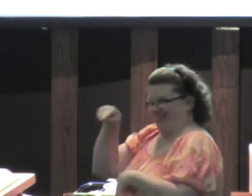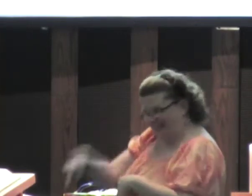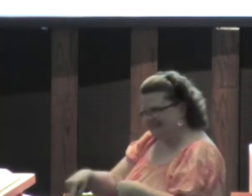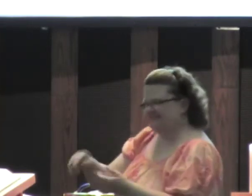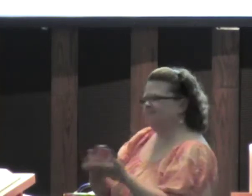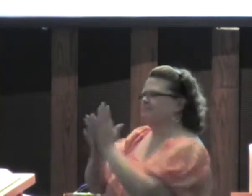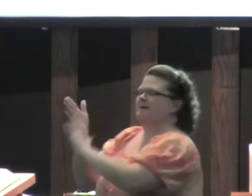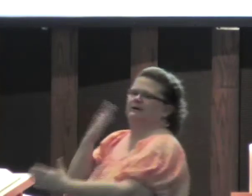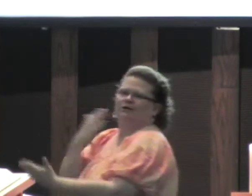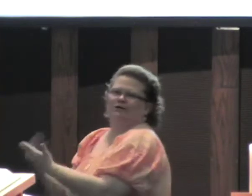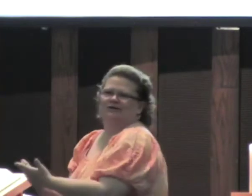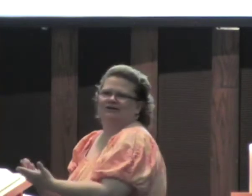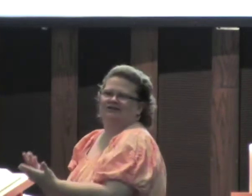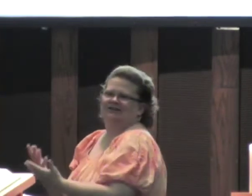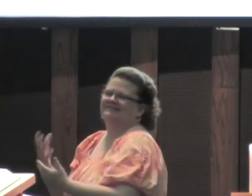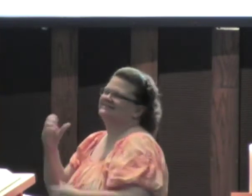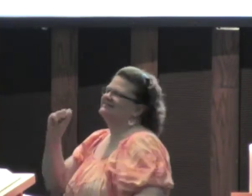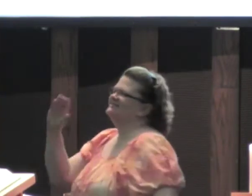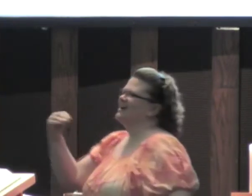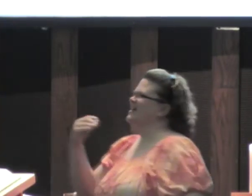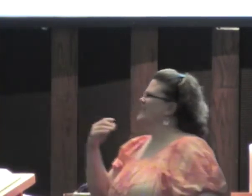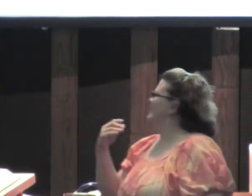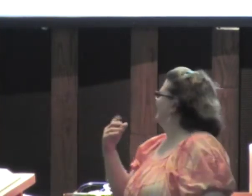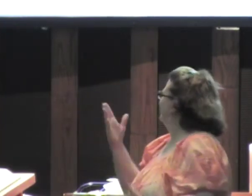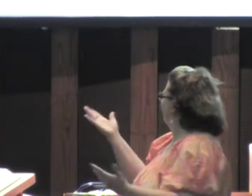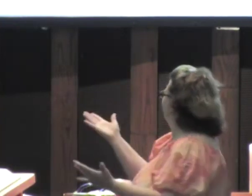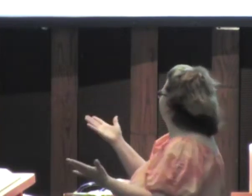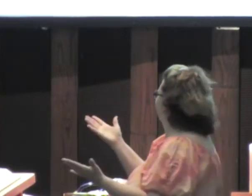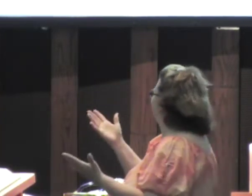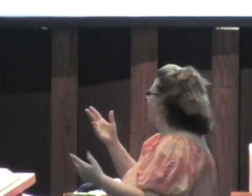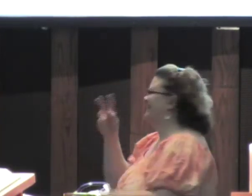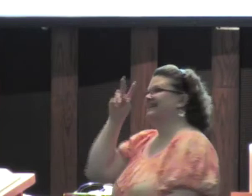So we did make this become good.